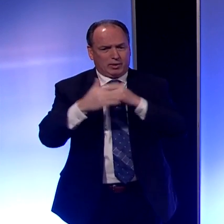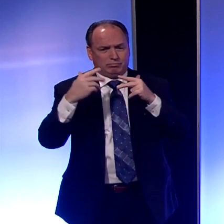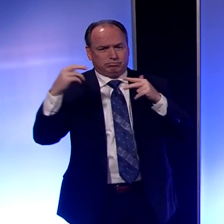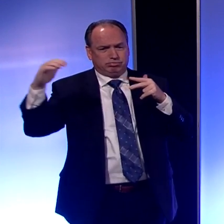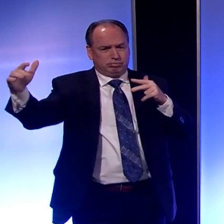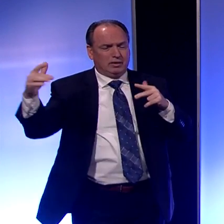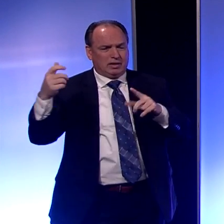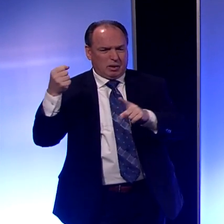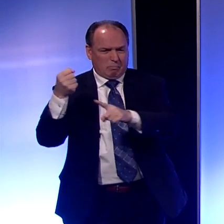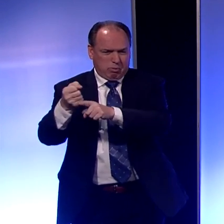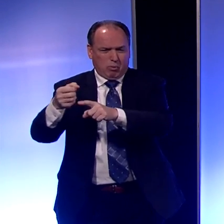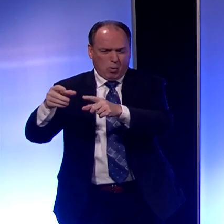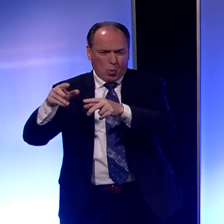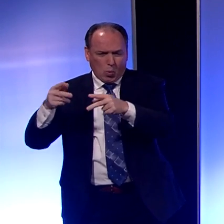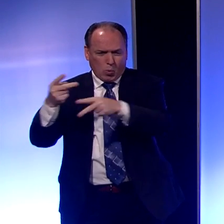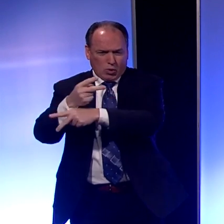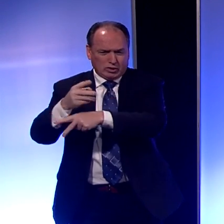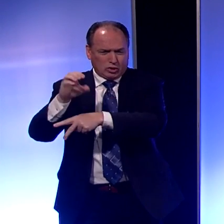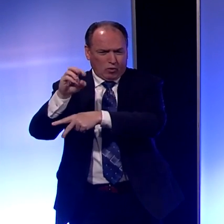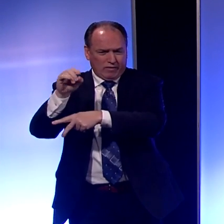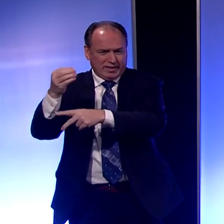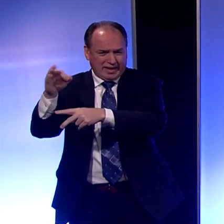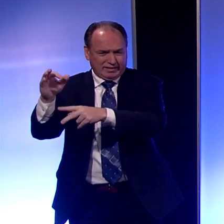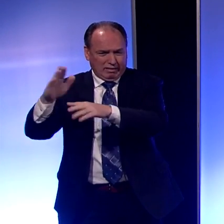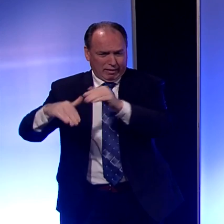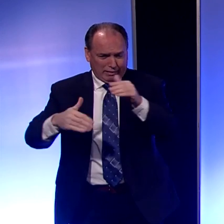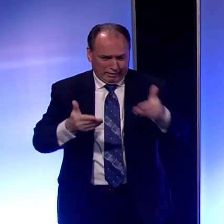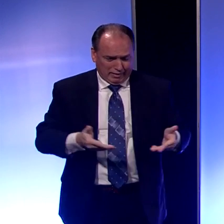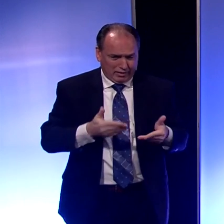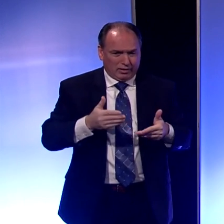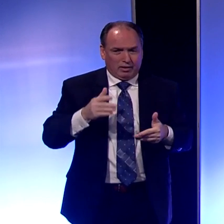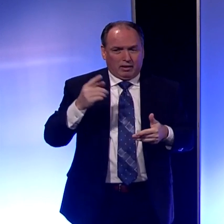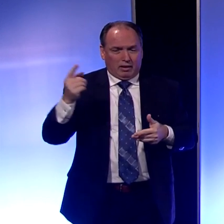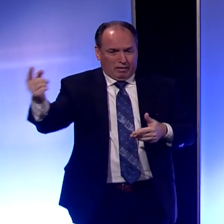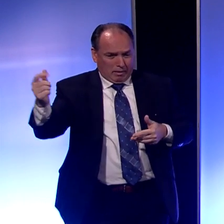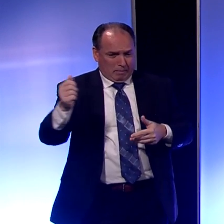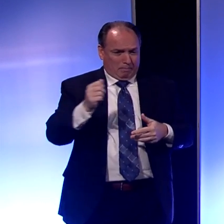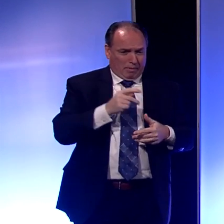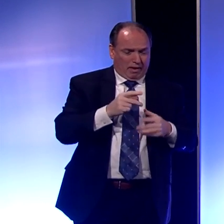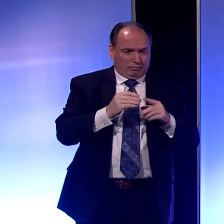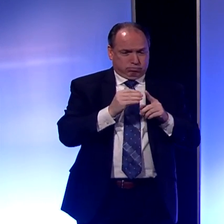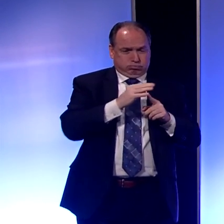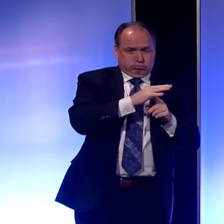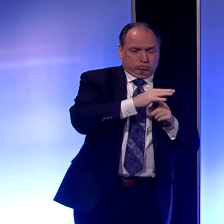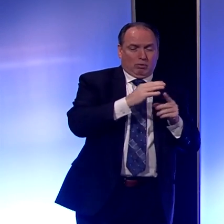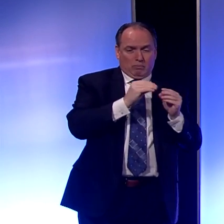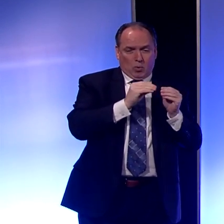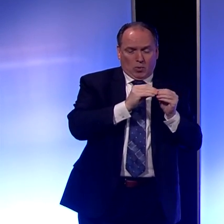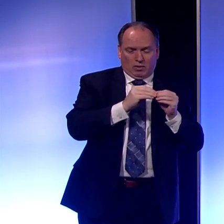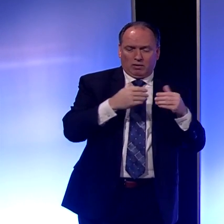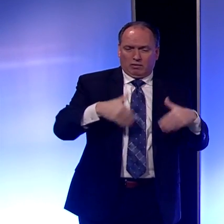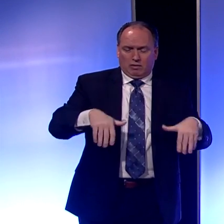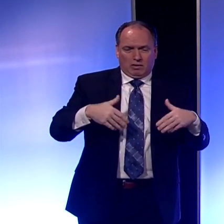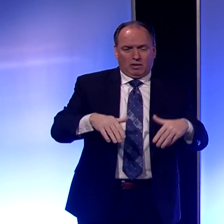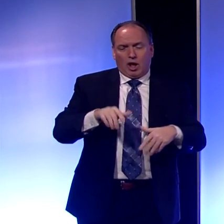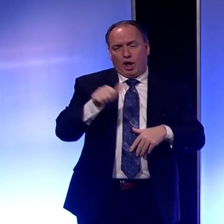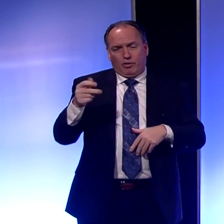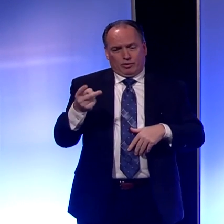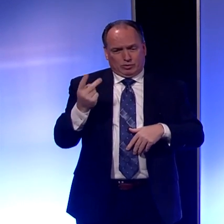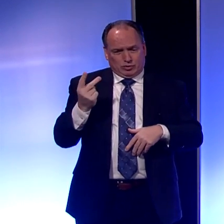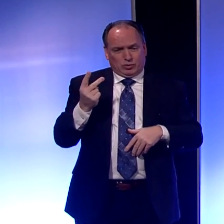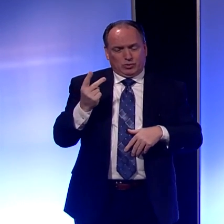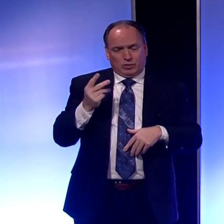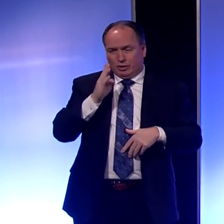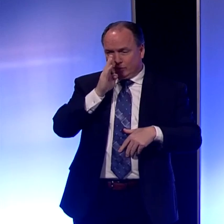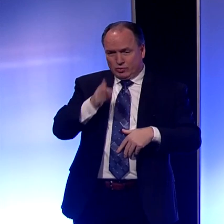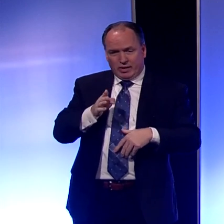community spread of COVID-19. Our other two cases have had direct contact with one of those